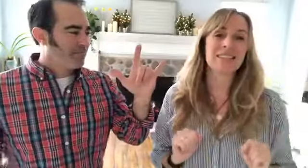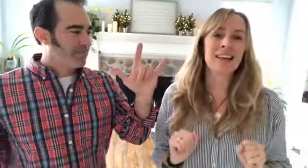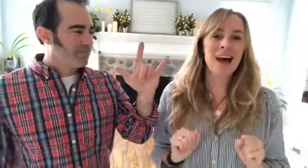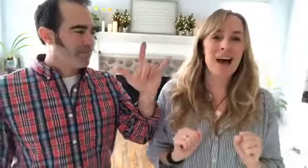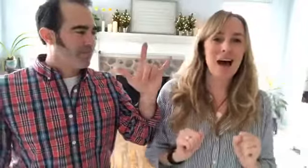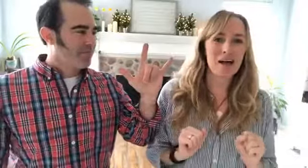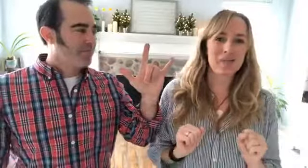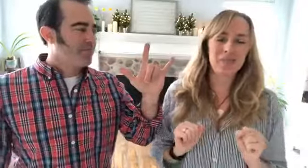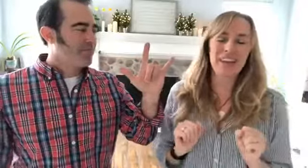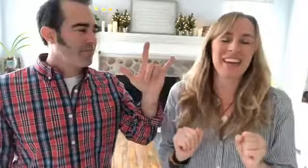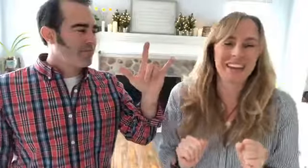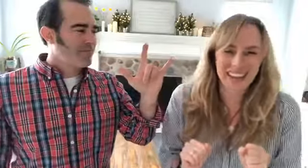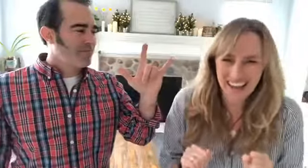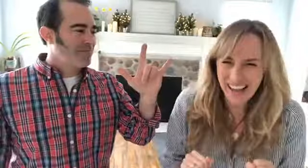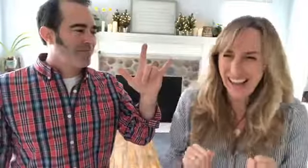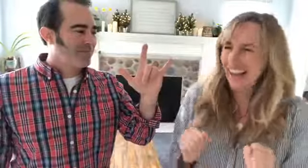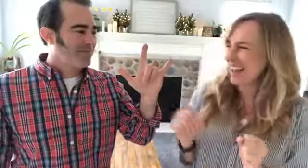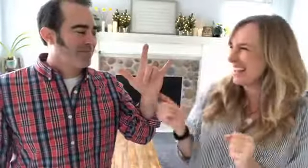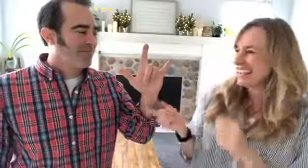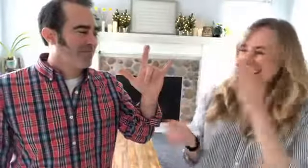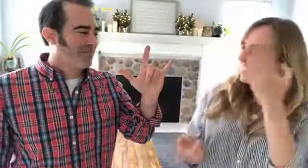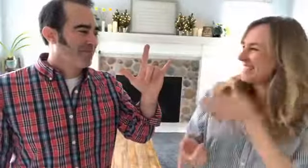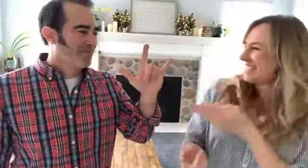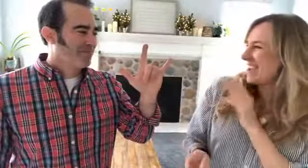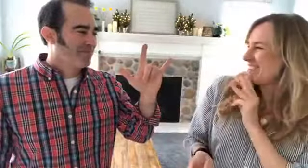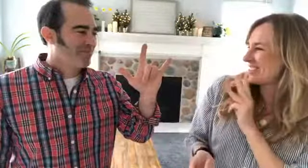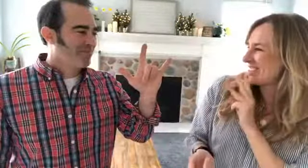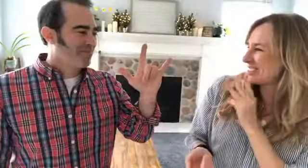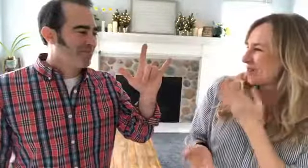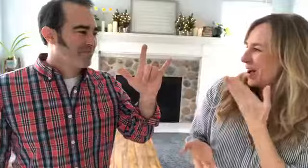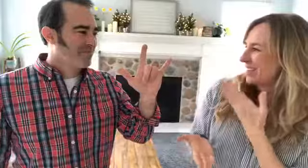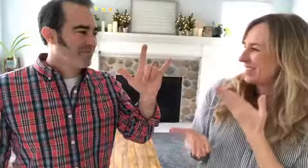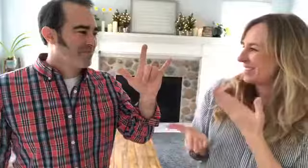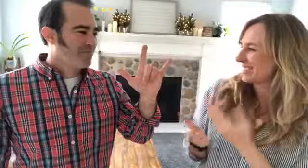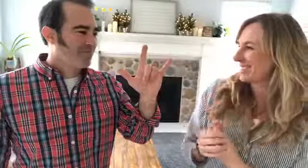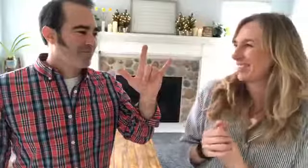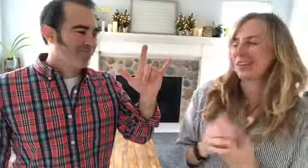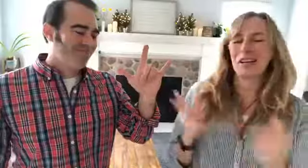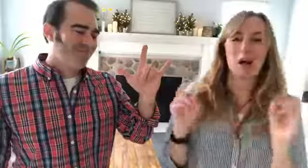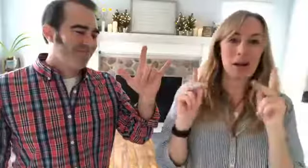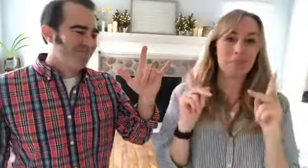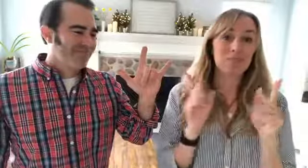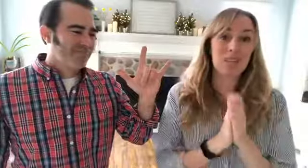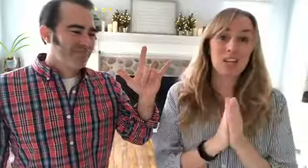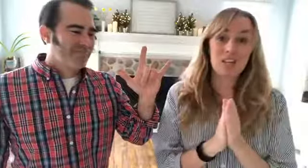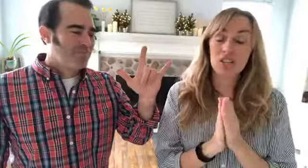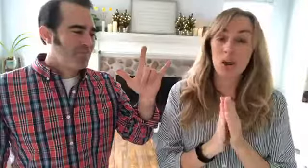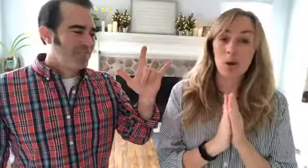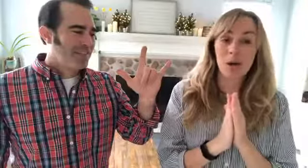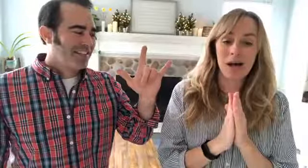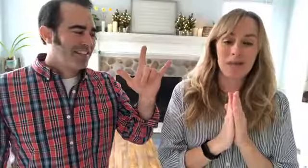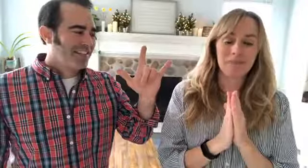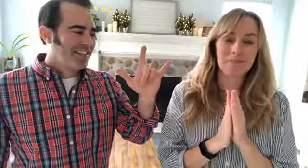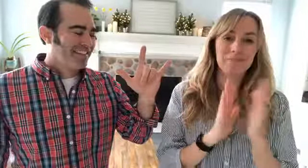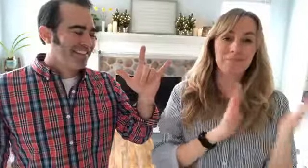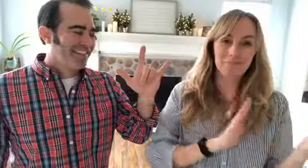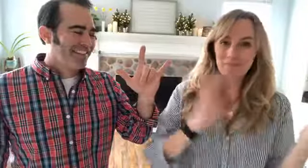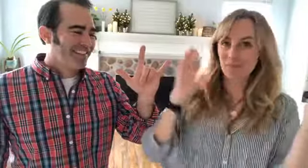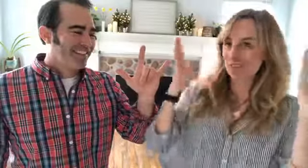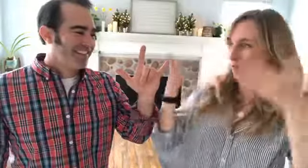um she never drinks water okay so um let's